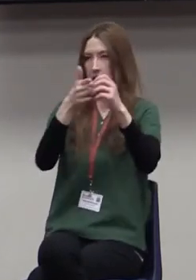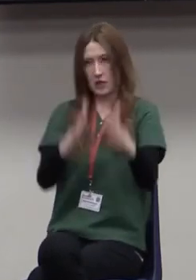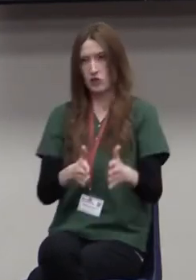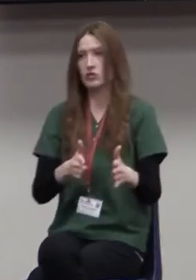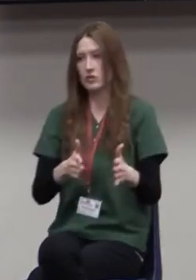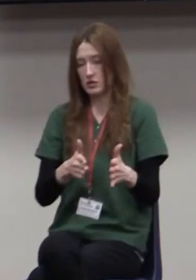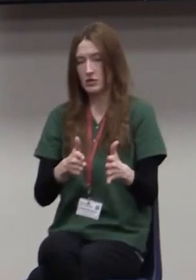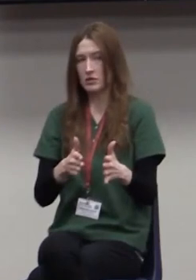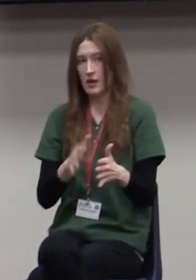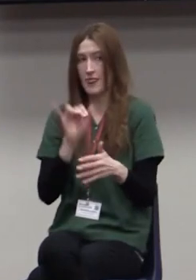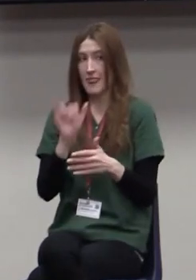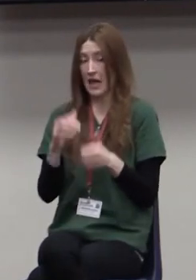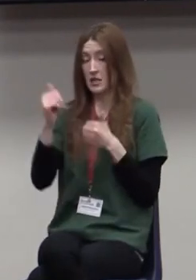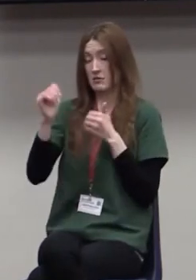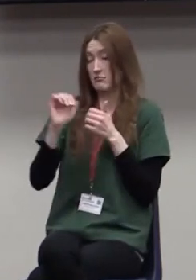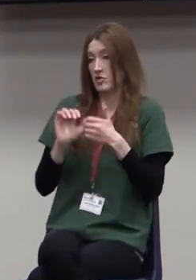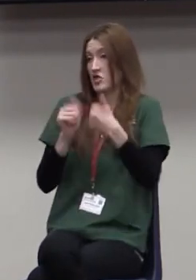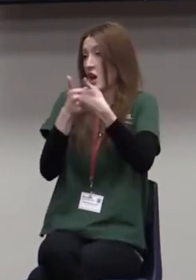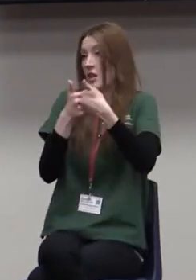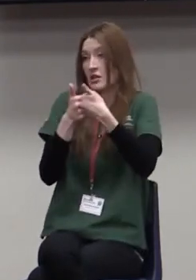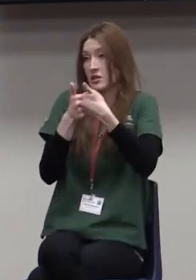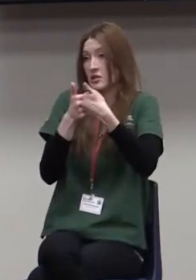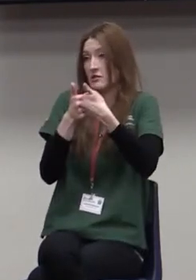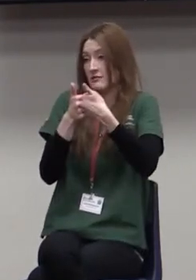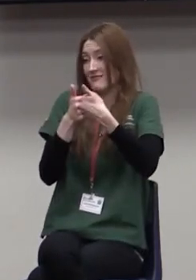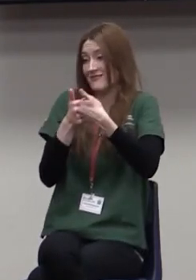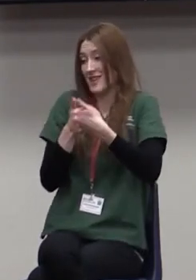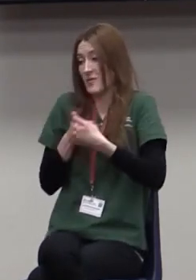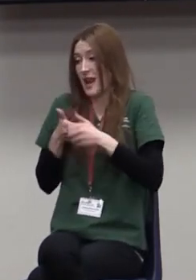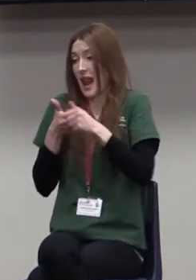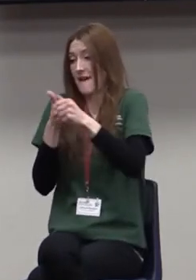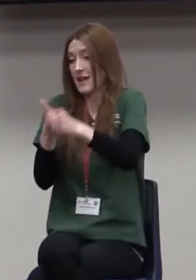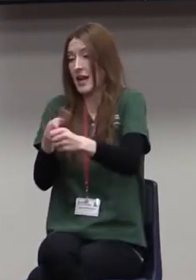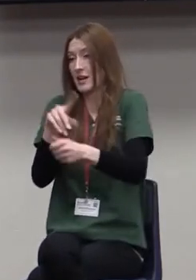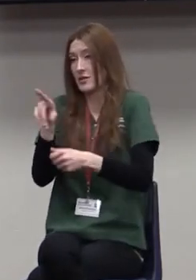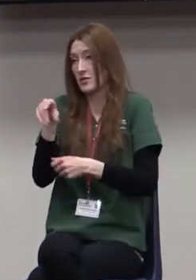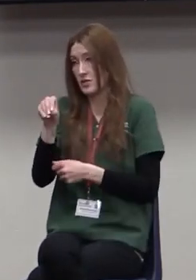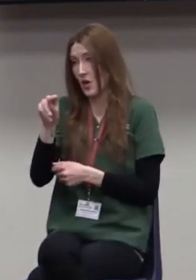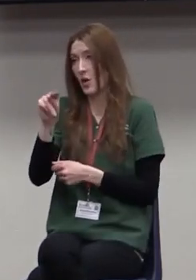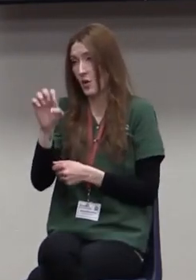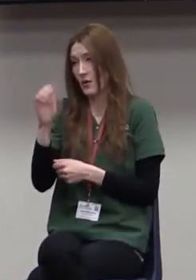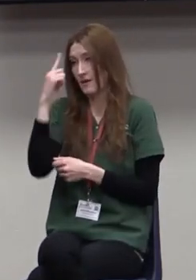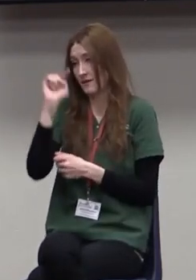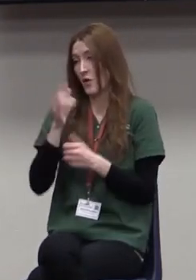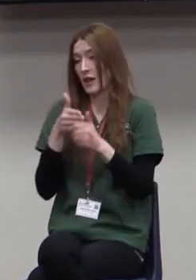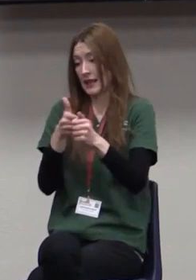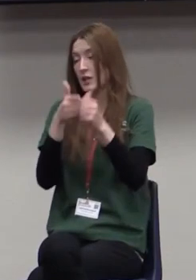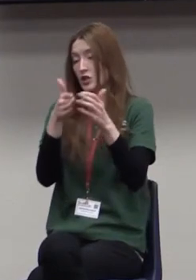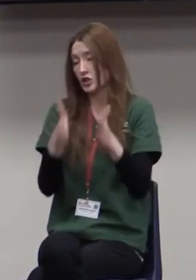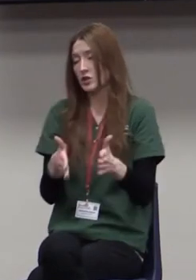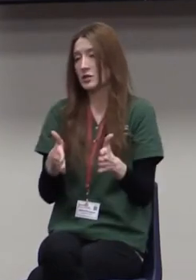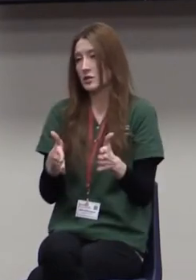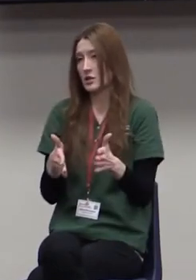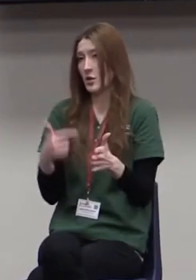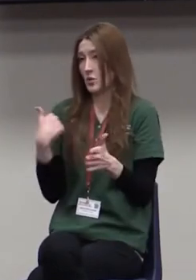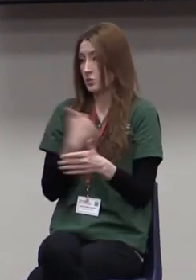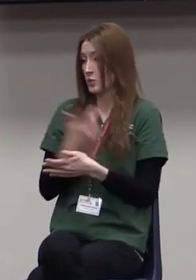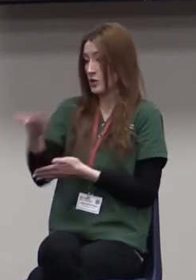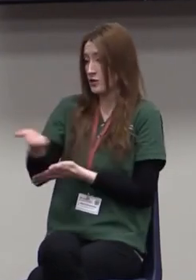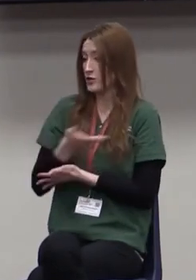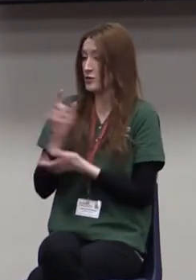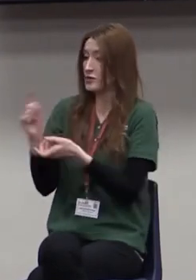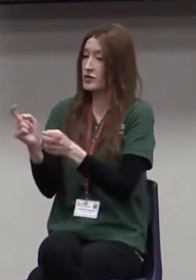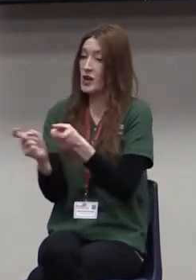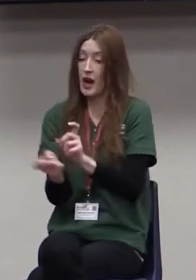the zone of leadership. leadership. So whether we're talking about coming out of the comfort zone and introducing change and getting